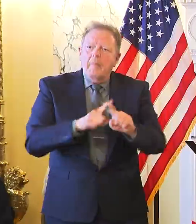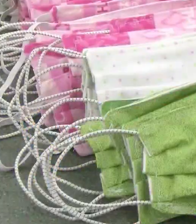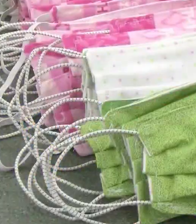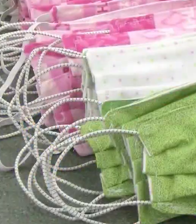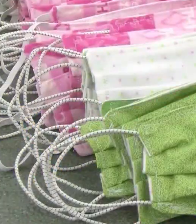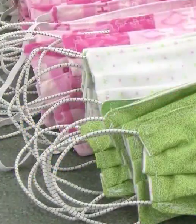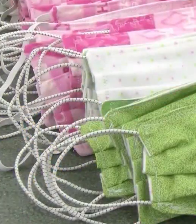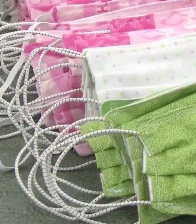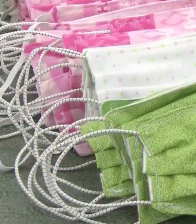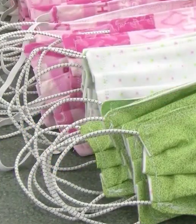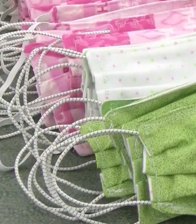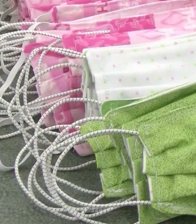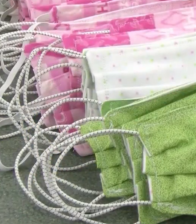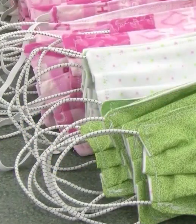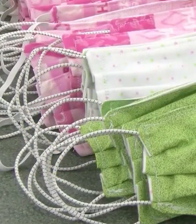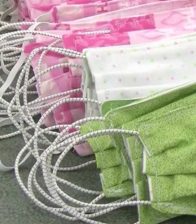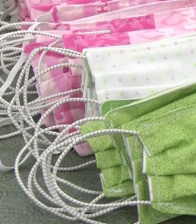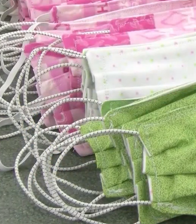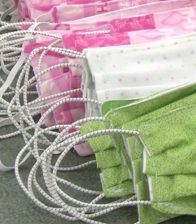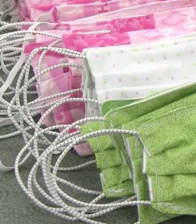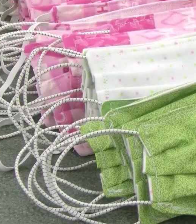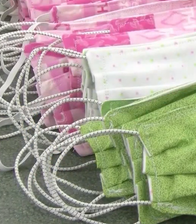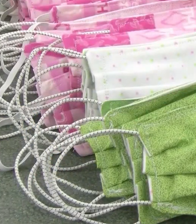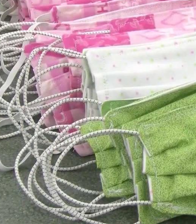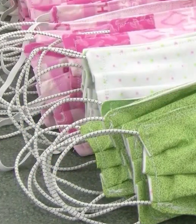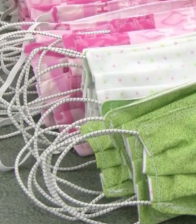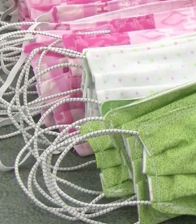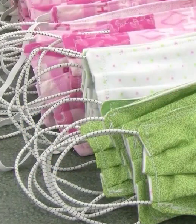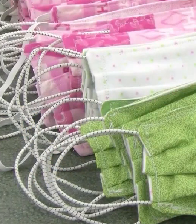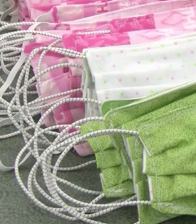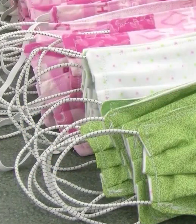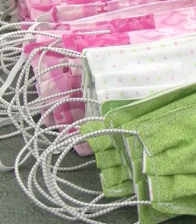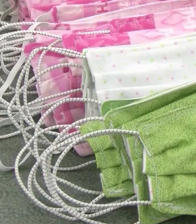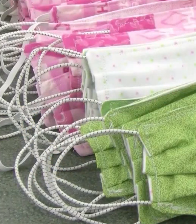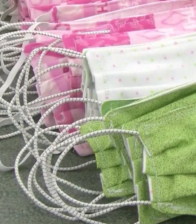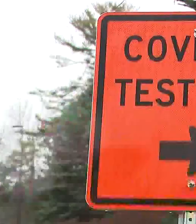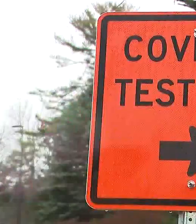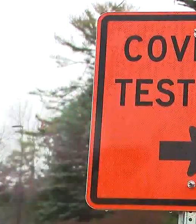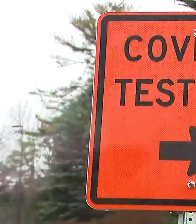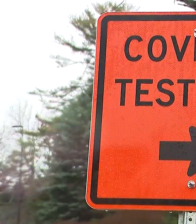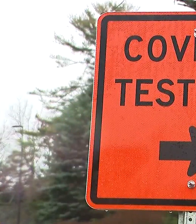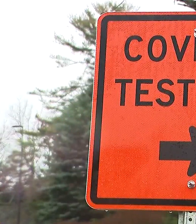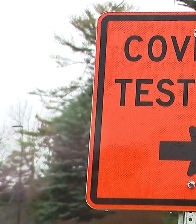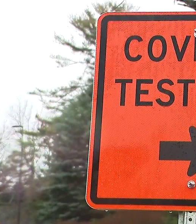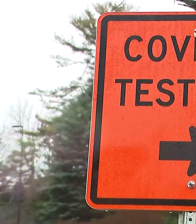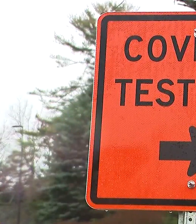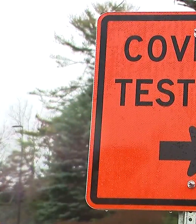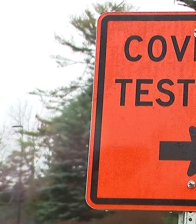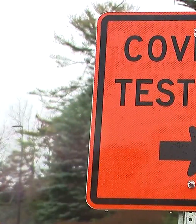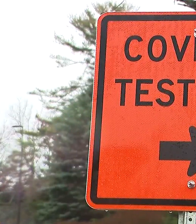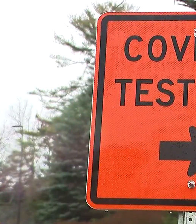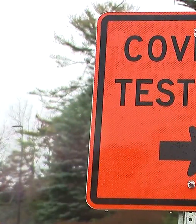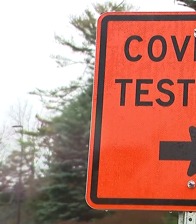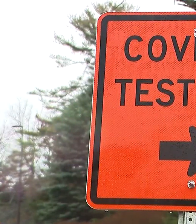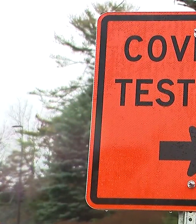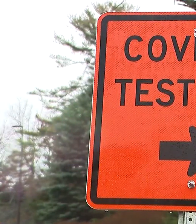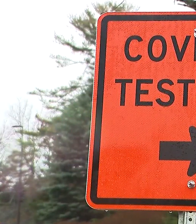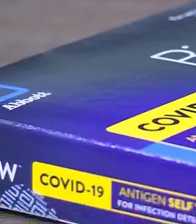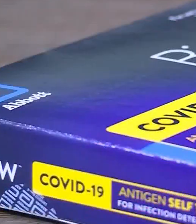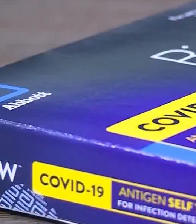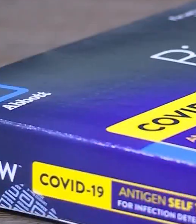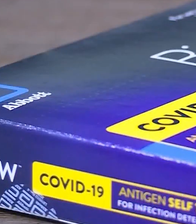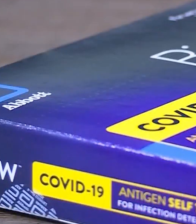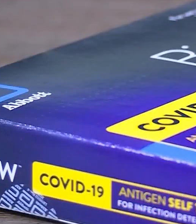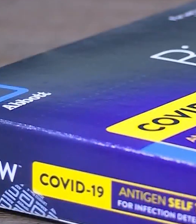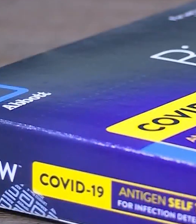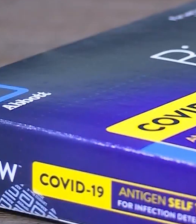safe about it. The governor said the temporary measures will go into effect on Monday and be re-evaluated in 30 days. McKee also said the state's